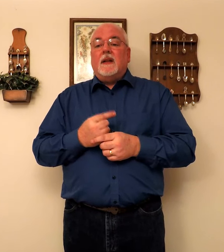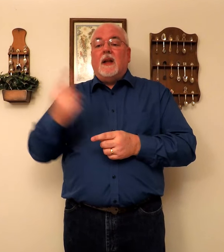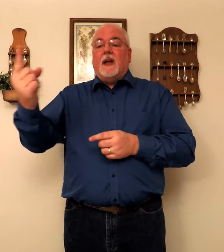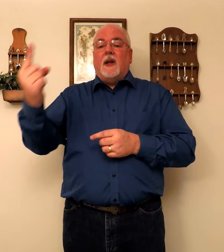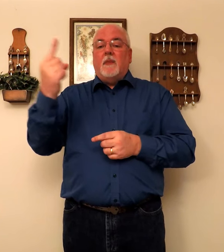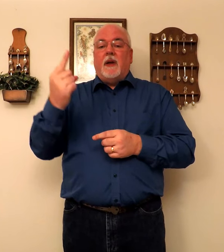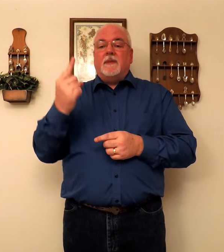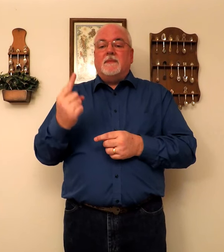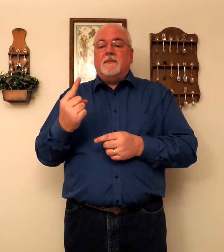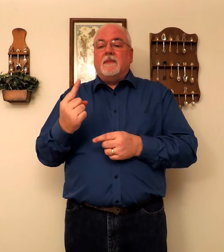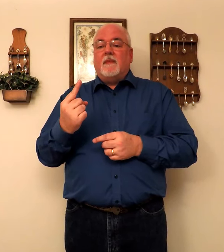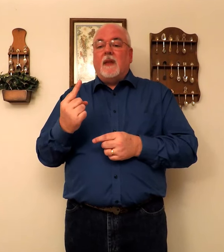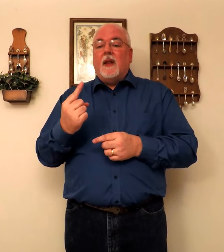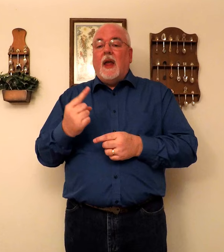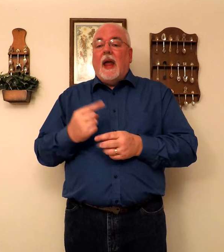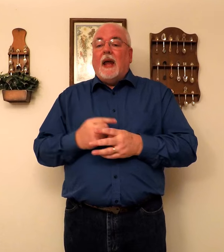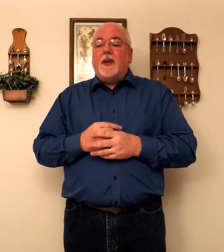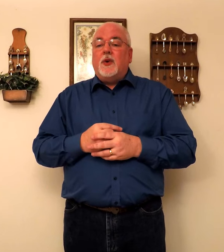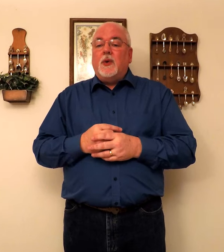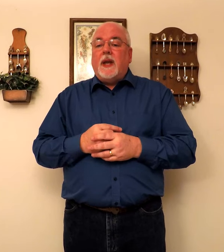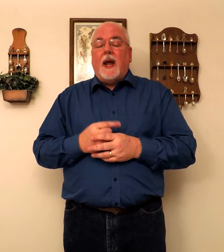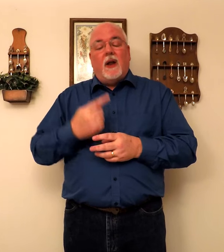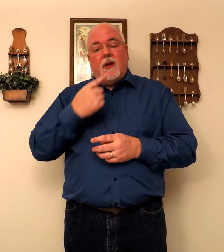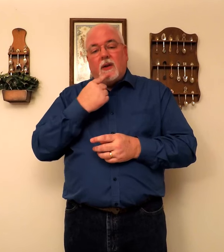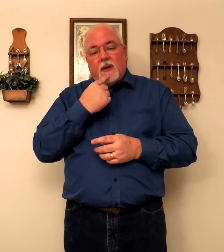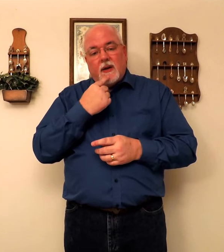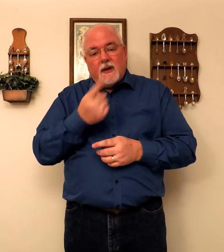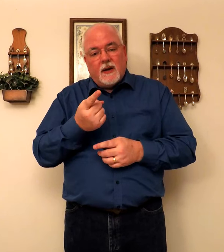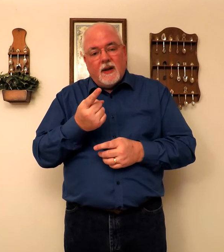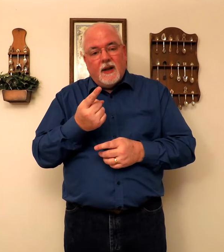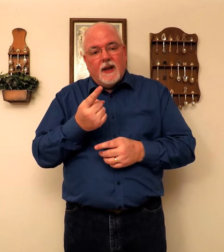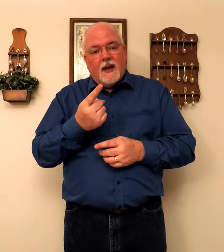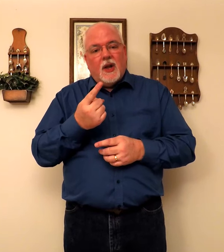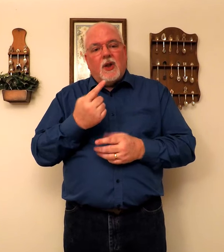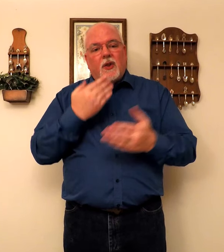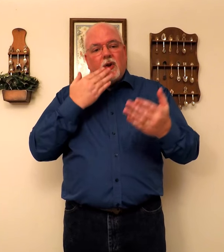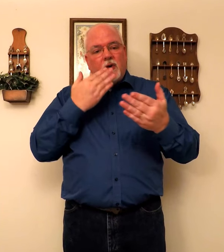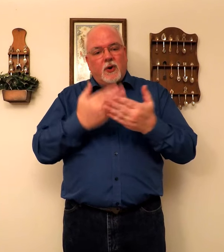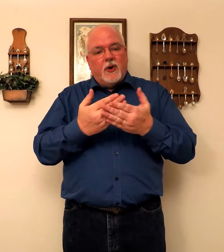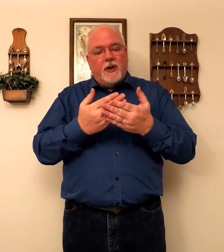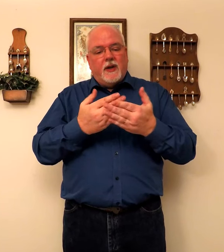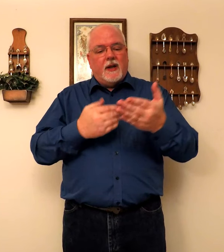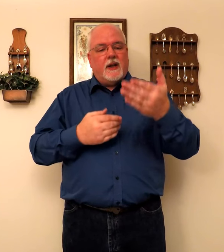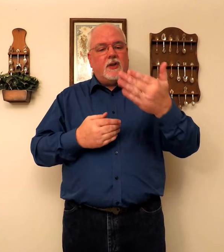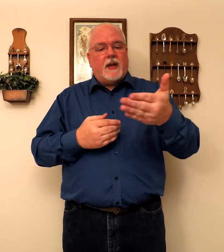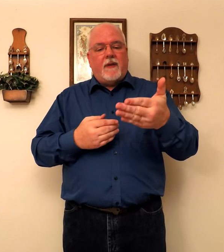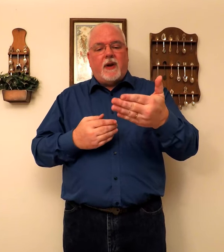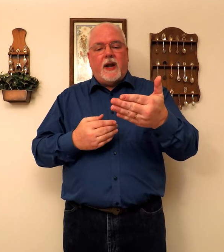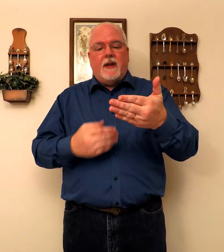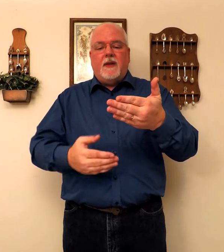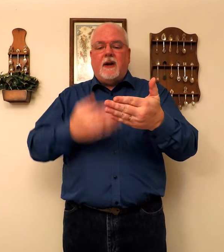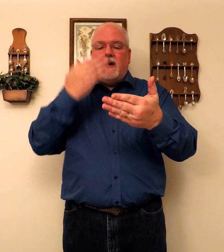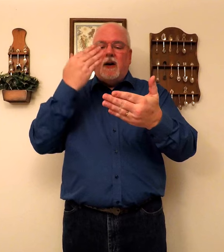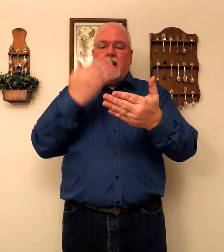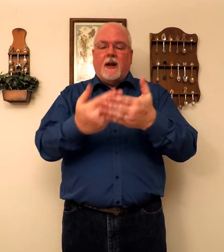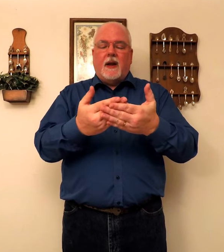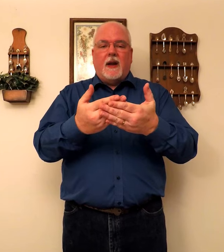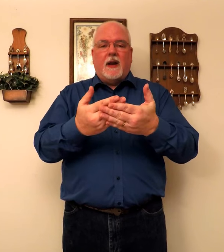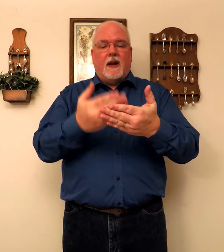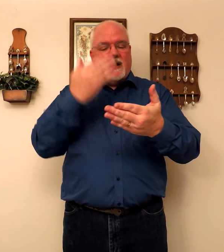Coming. To tell. The good. Now you have your hand there. And